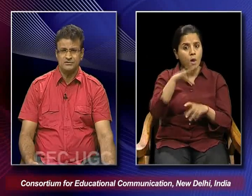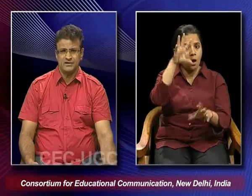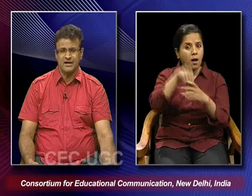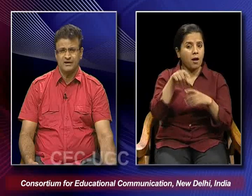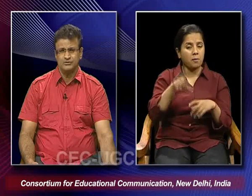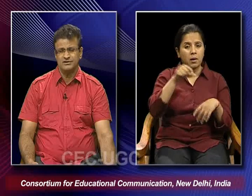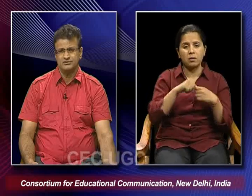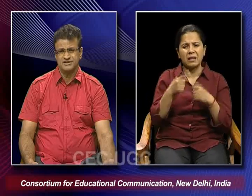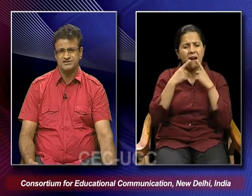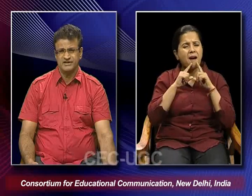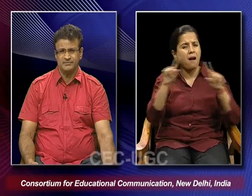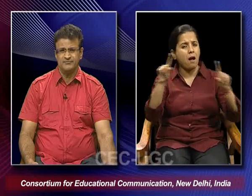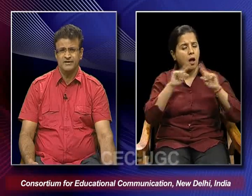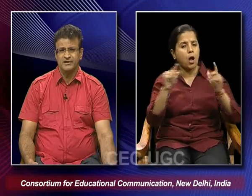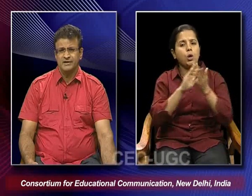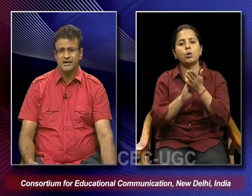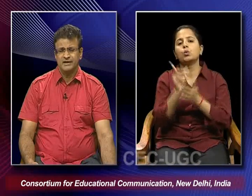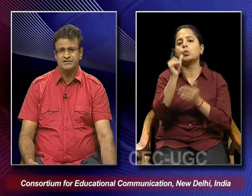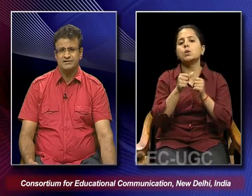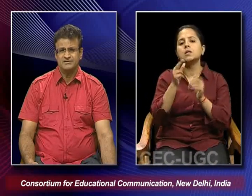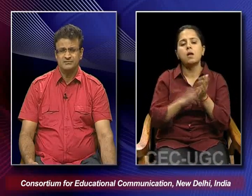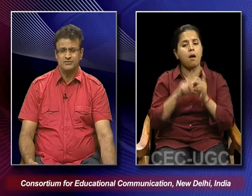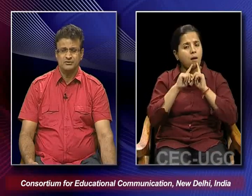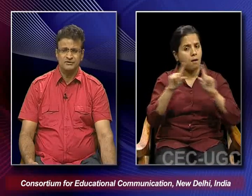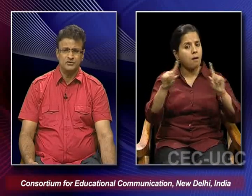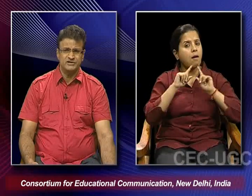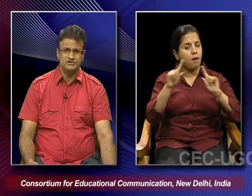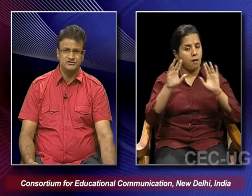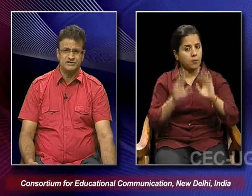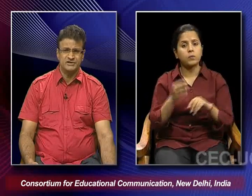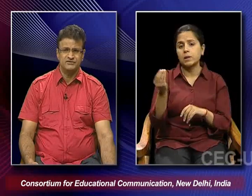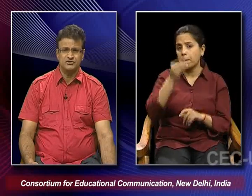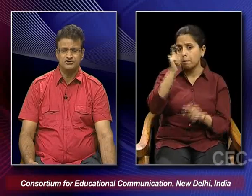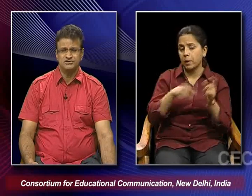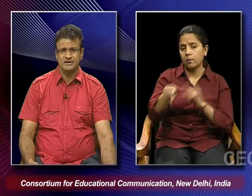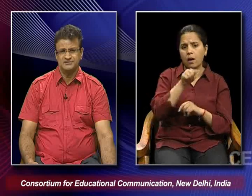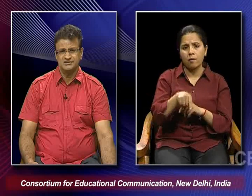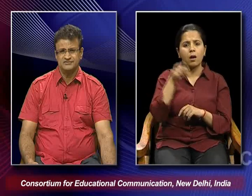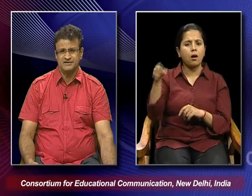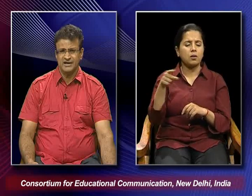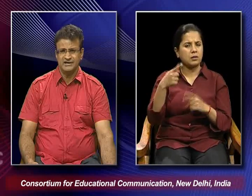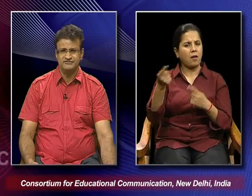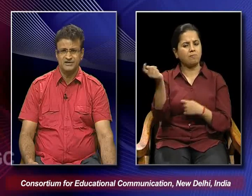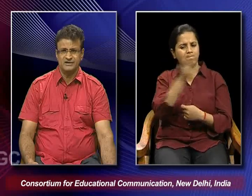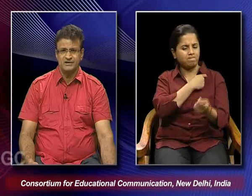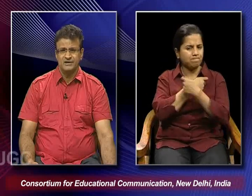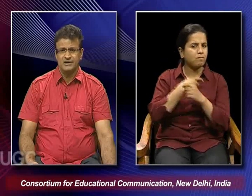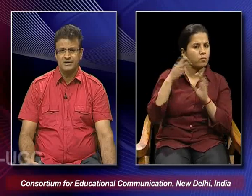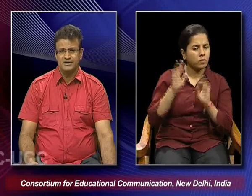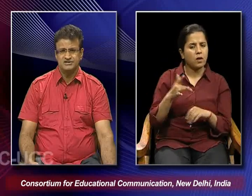out the Hussein's name. And some devotees, they even torture themselves with the knives,